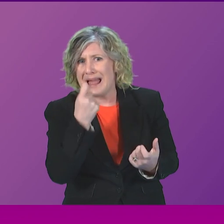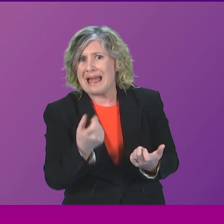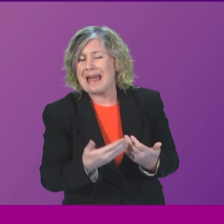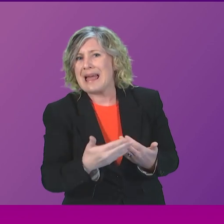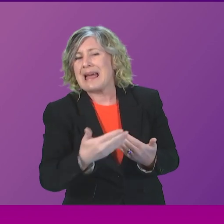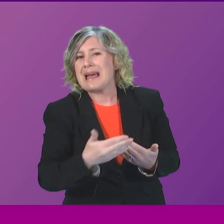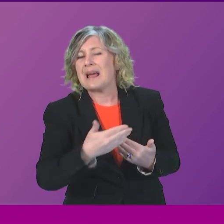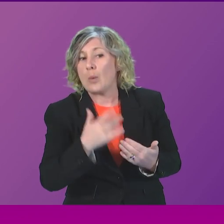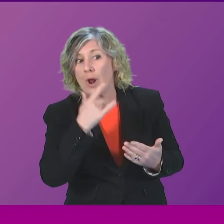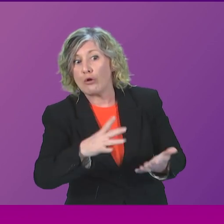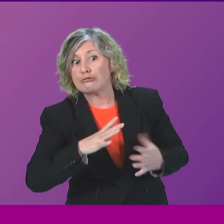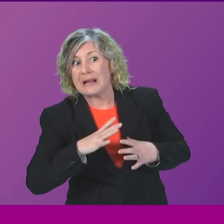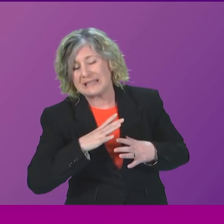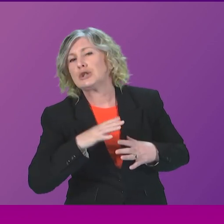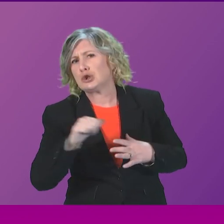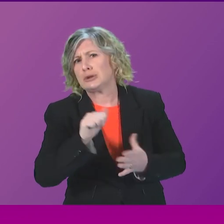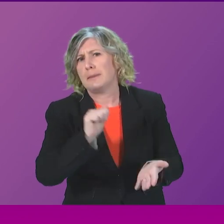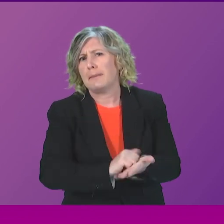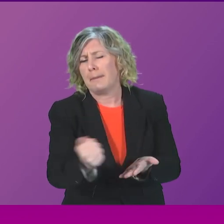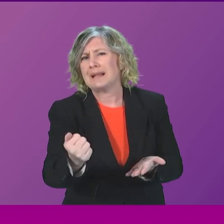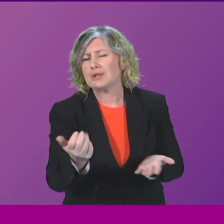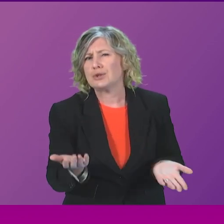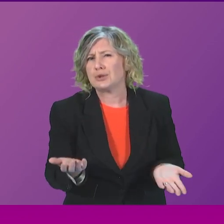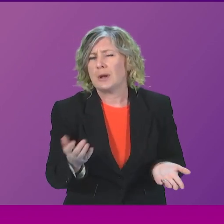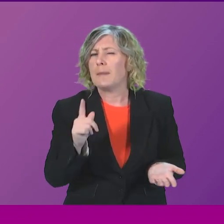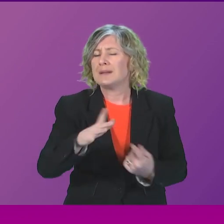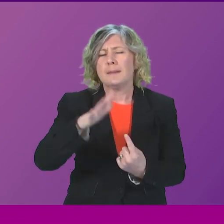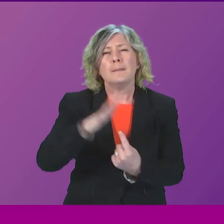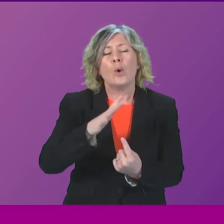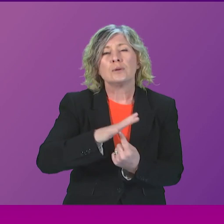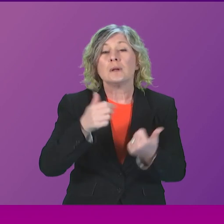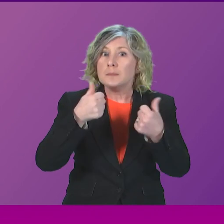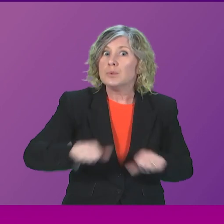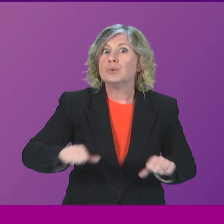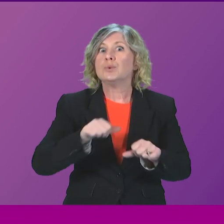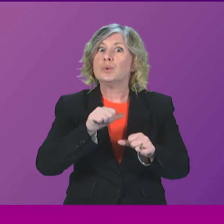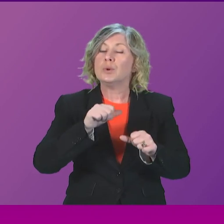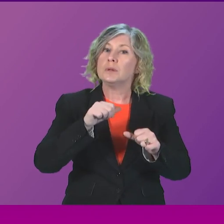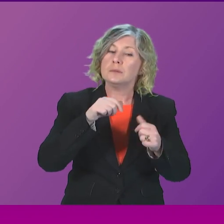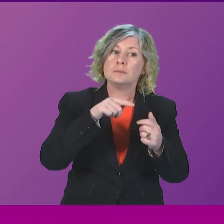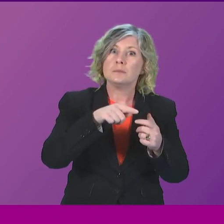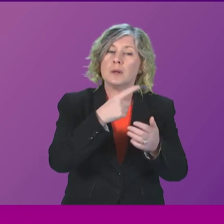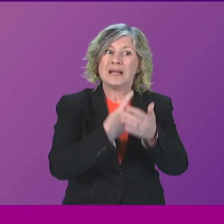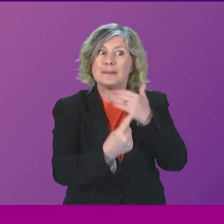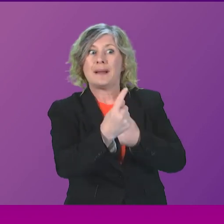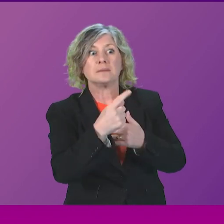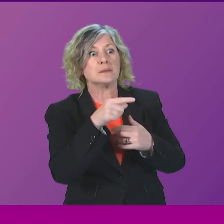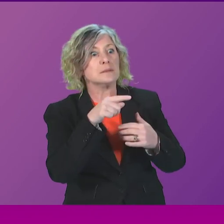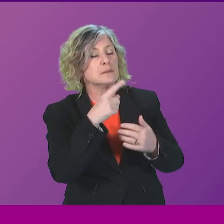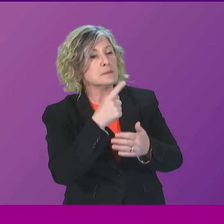ready for it to be published. But it is so important that when it comes to that independent public inquiry,